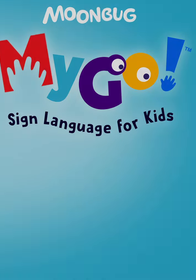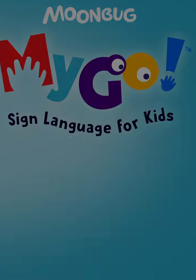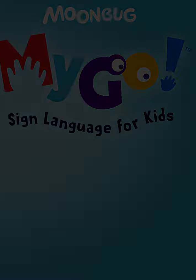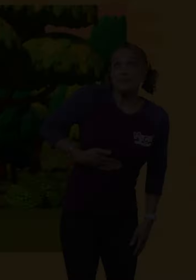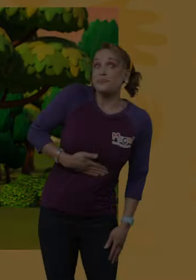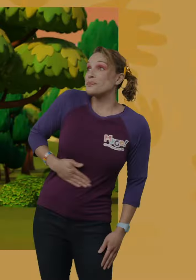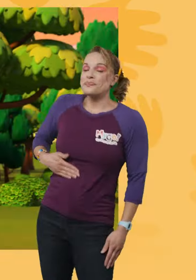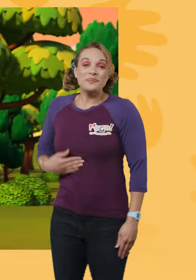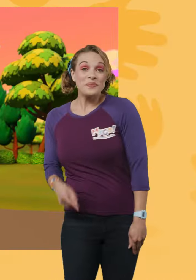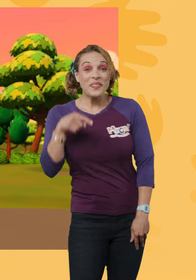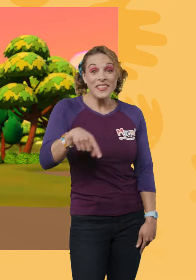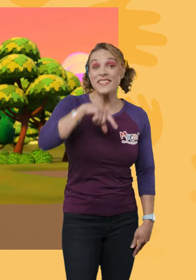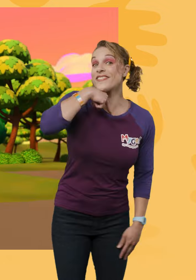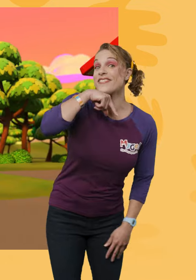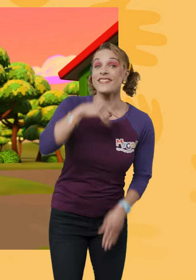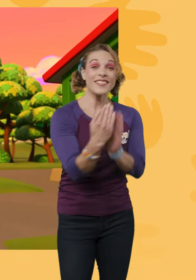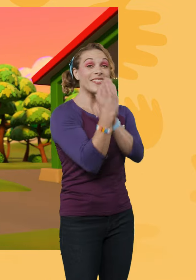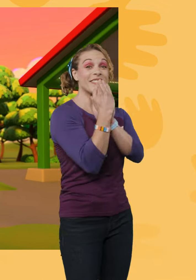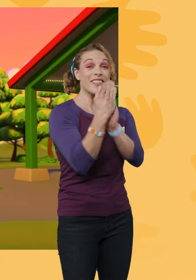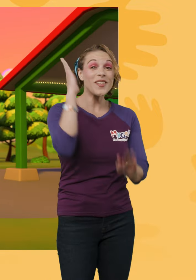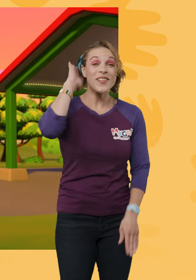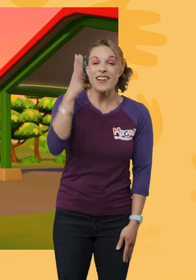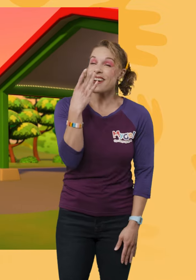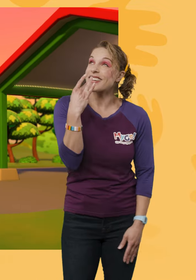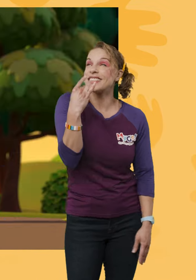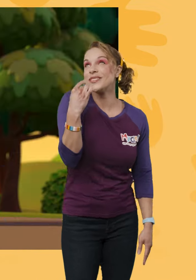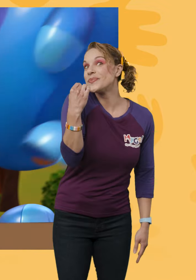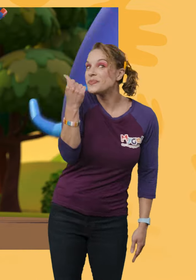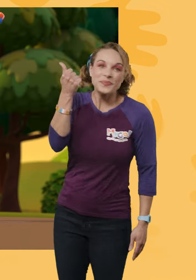Yum! These turkey sandwiches are going to be delicious!